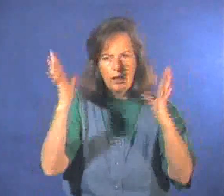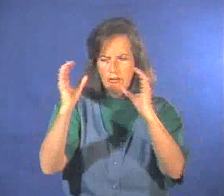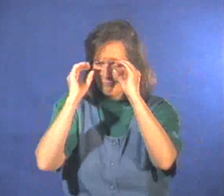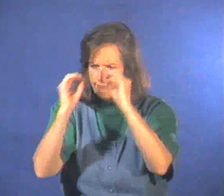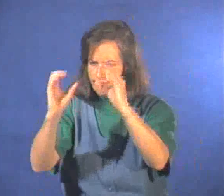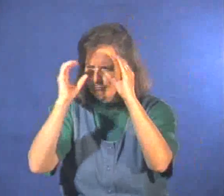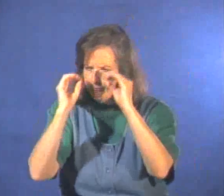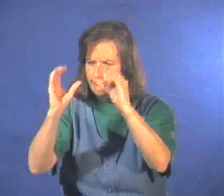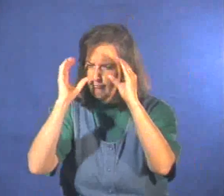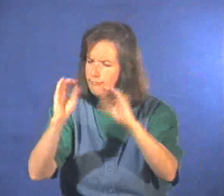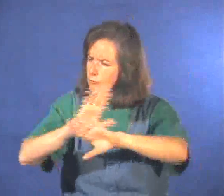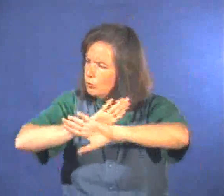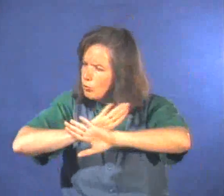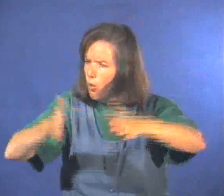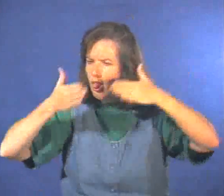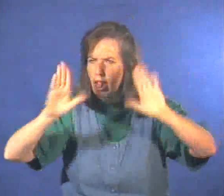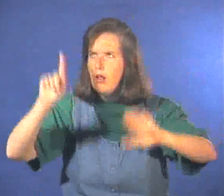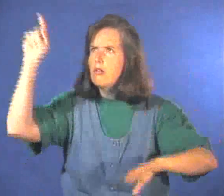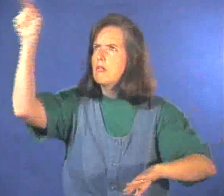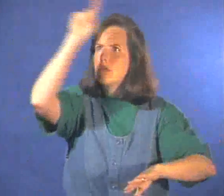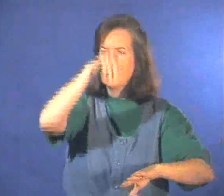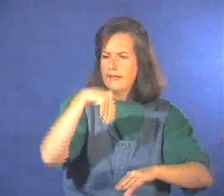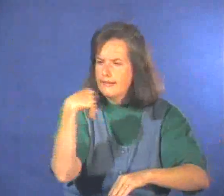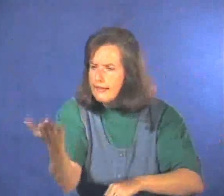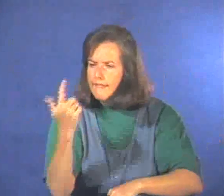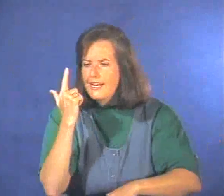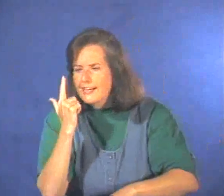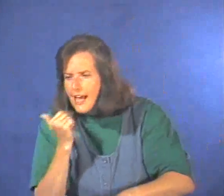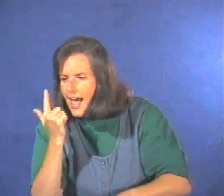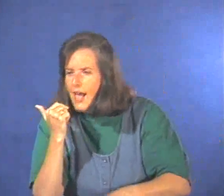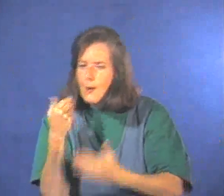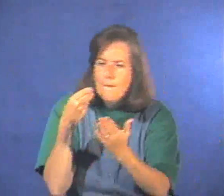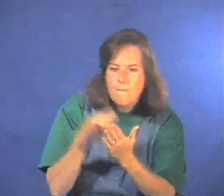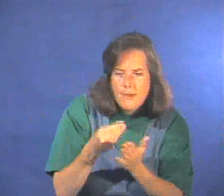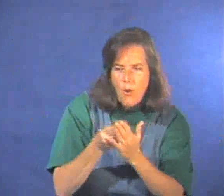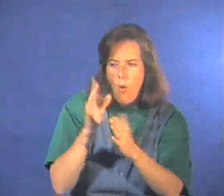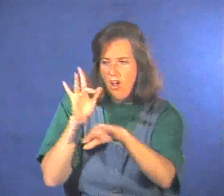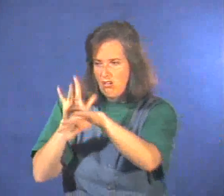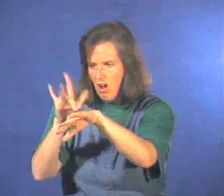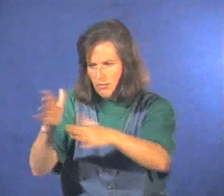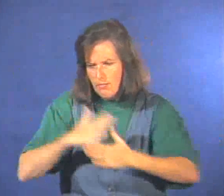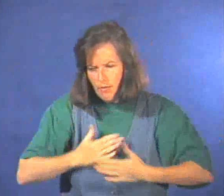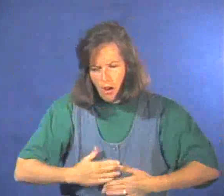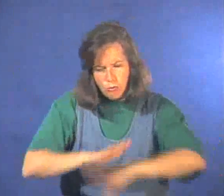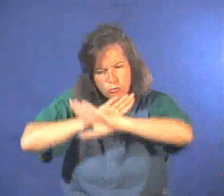Karen's parents told her never take money or candy from a stranger